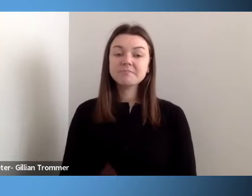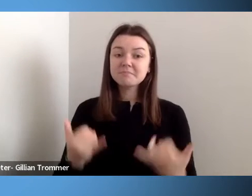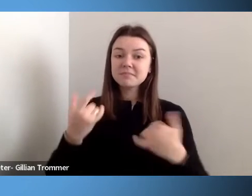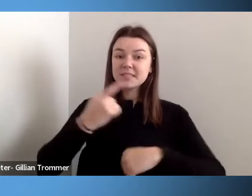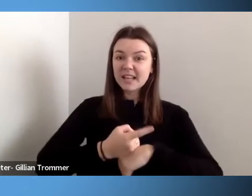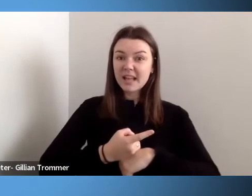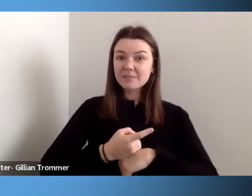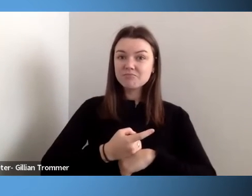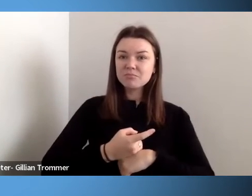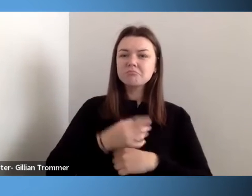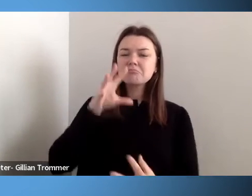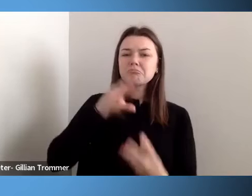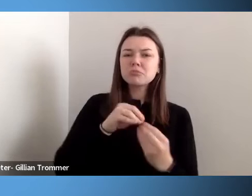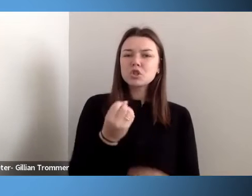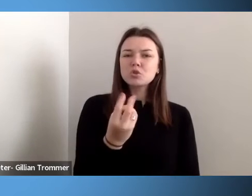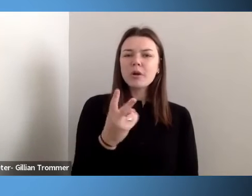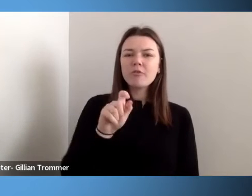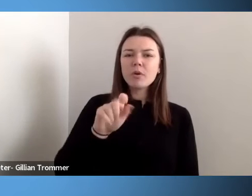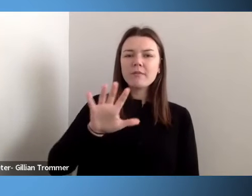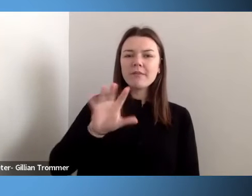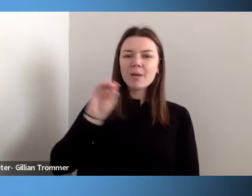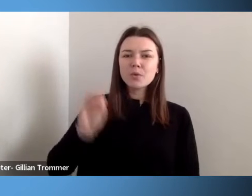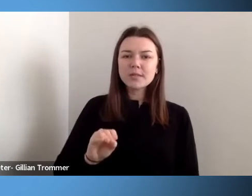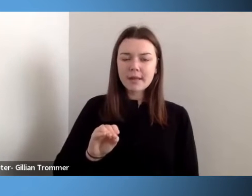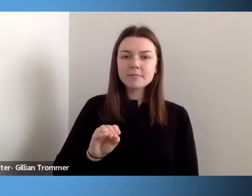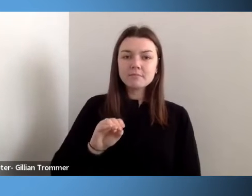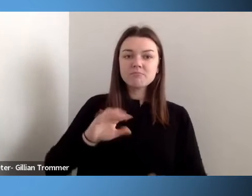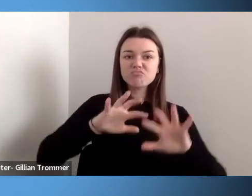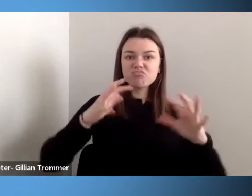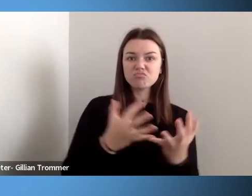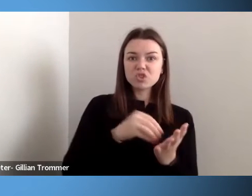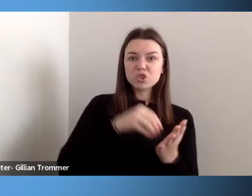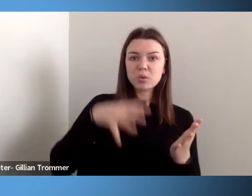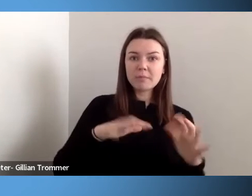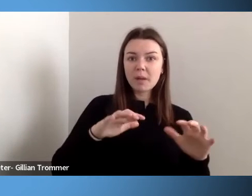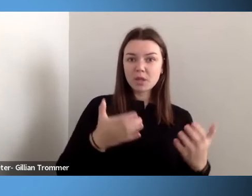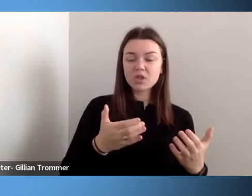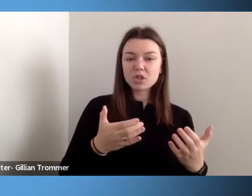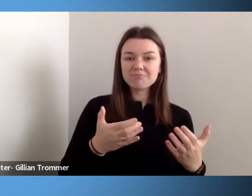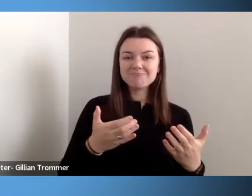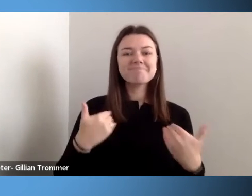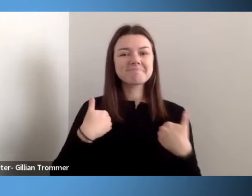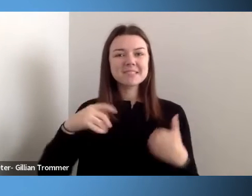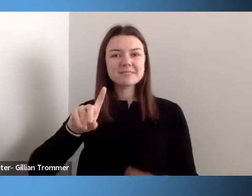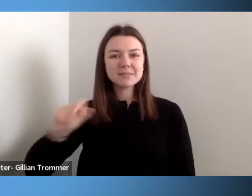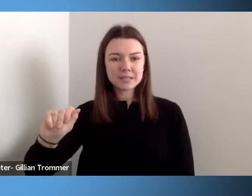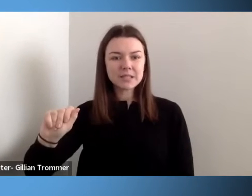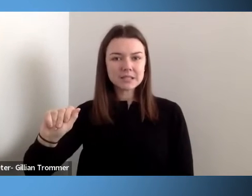of the total student population matriculating in our universities.